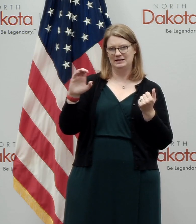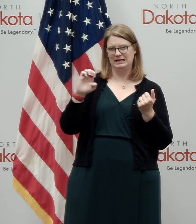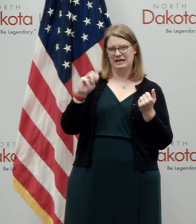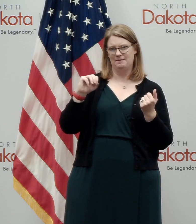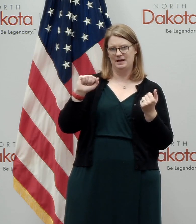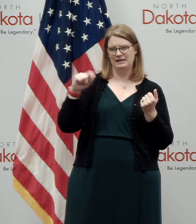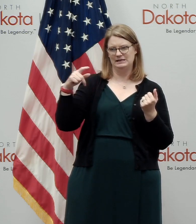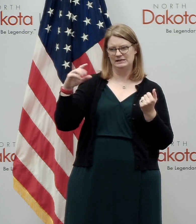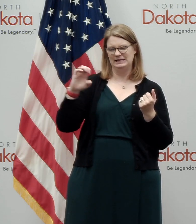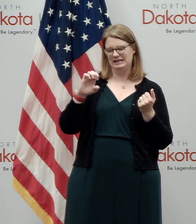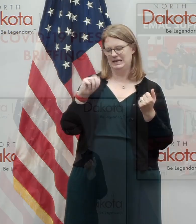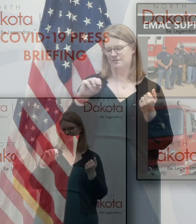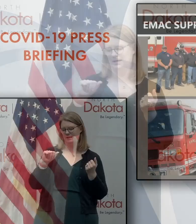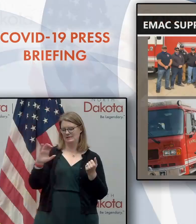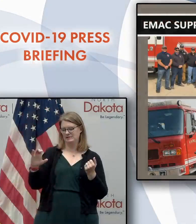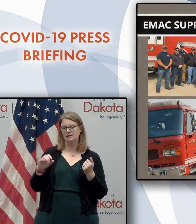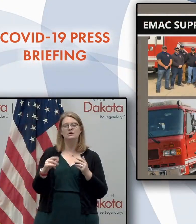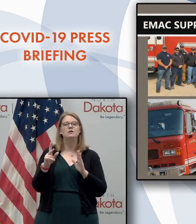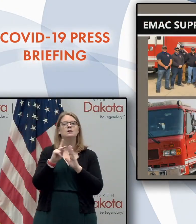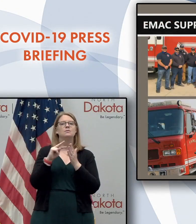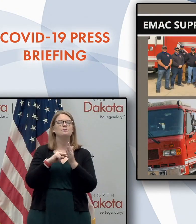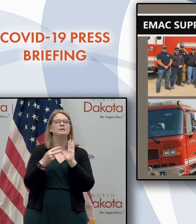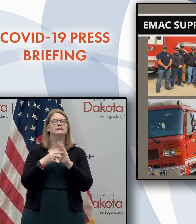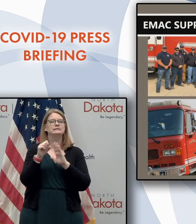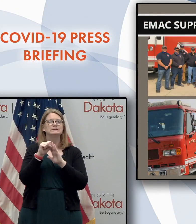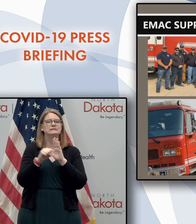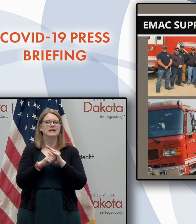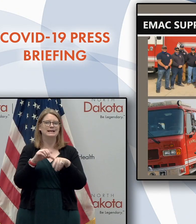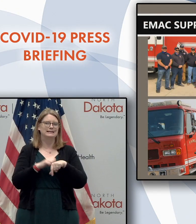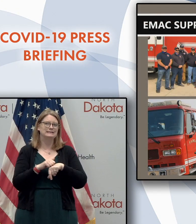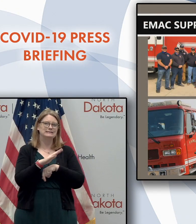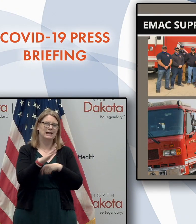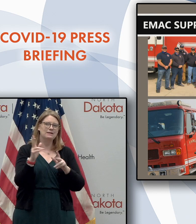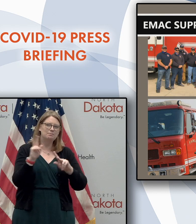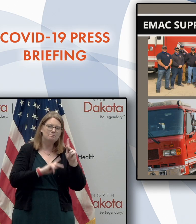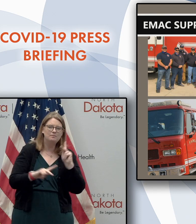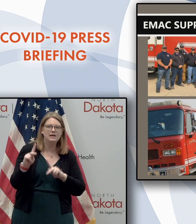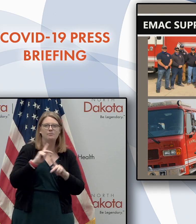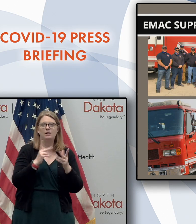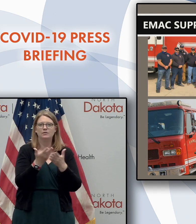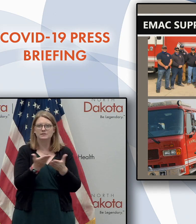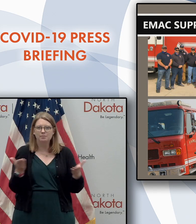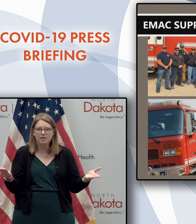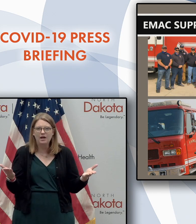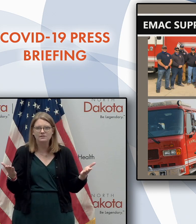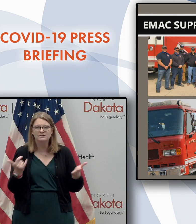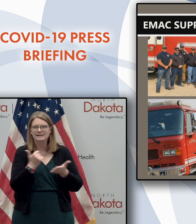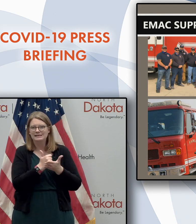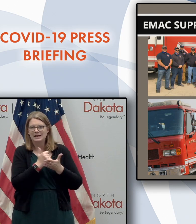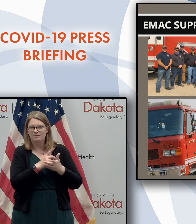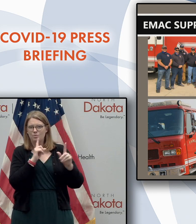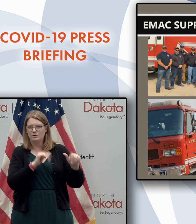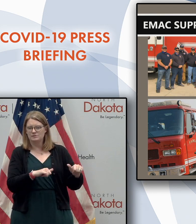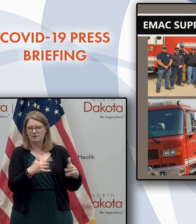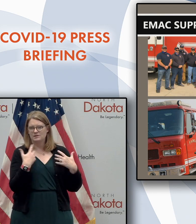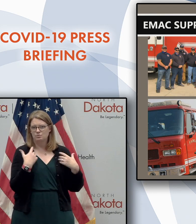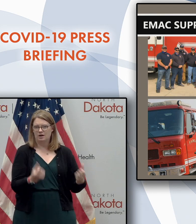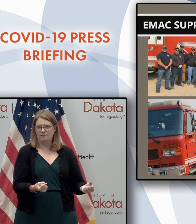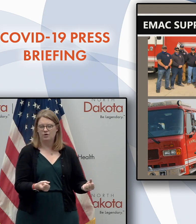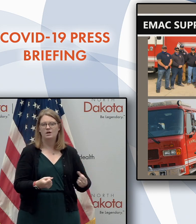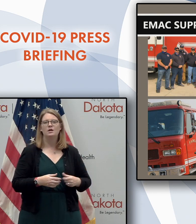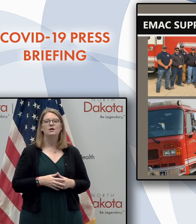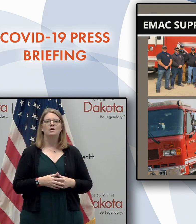Uh, it's a mechanism that allows states to send personnel, equipment, supplies to assist with the response and recovery in other states.